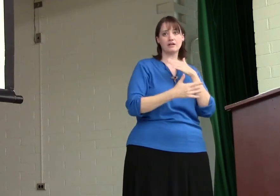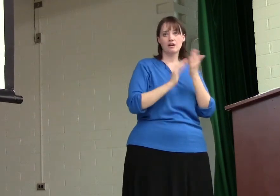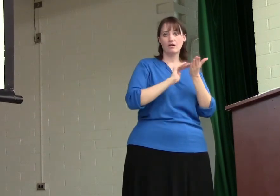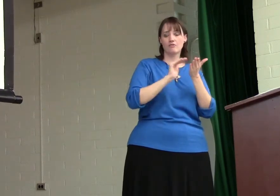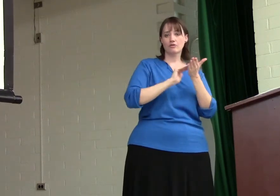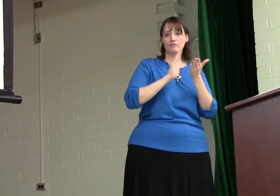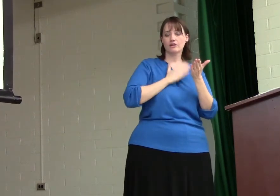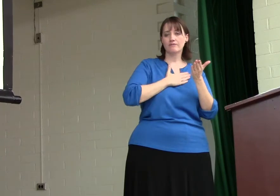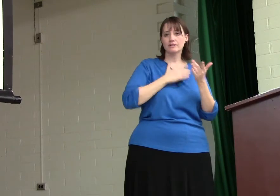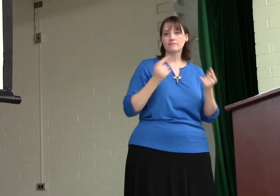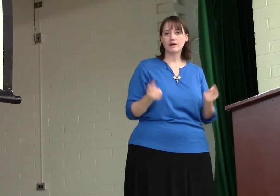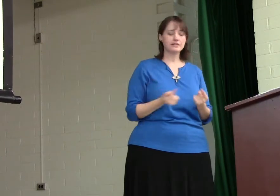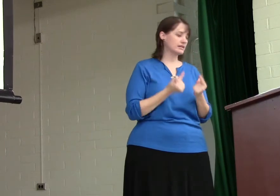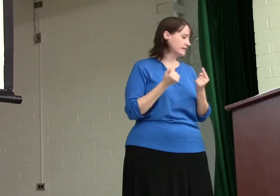for the forgiveness of my sin.